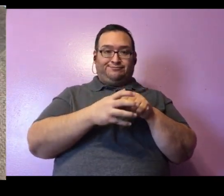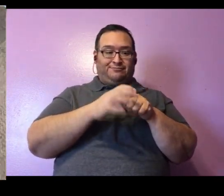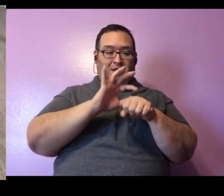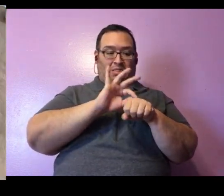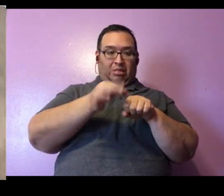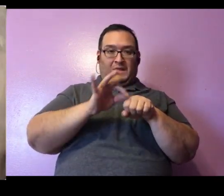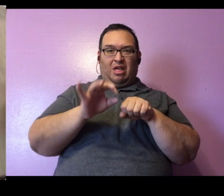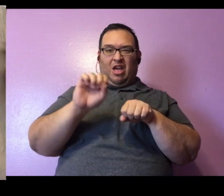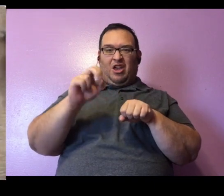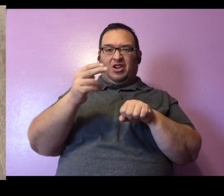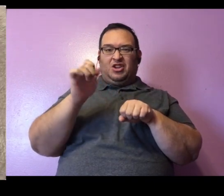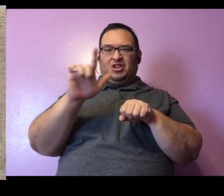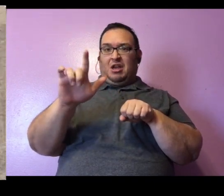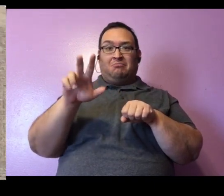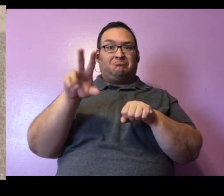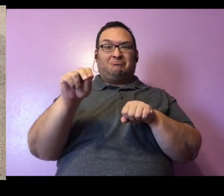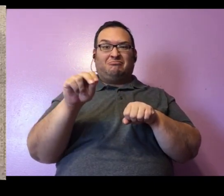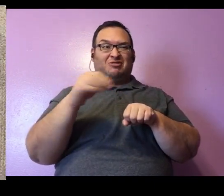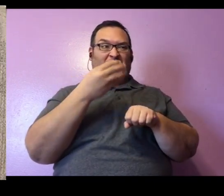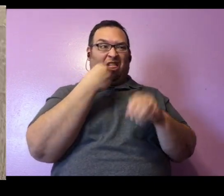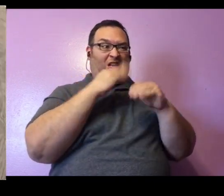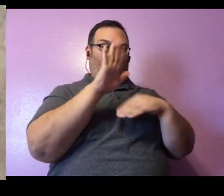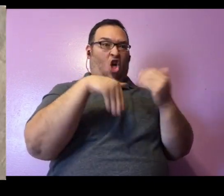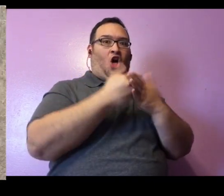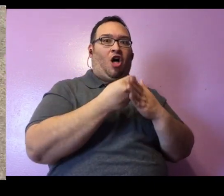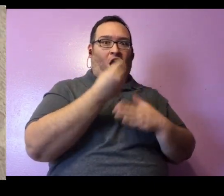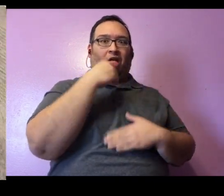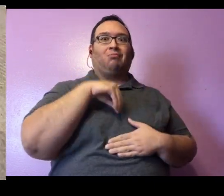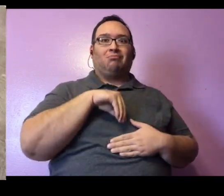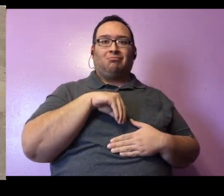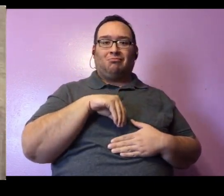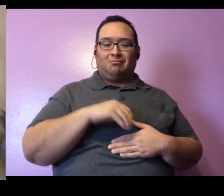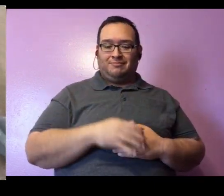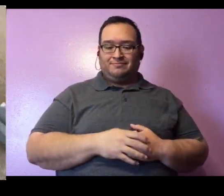pretty silly to see. I think I brought one with me actually.